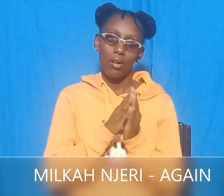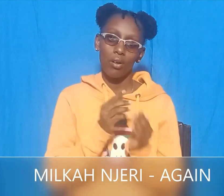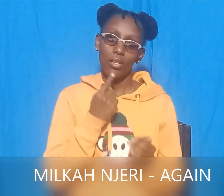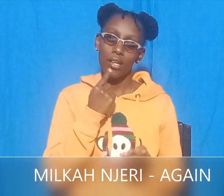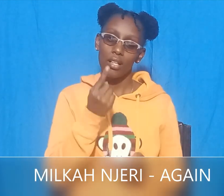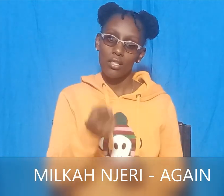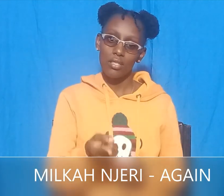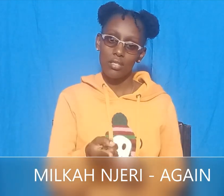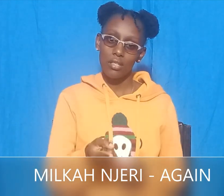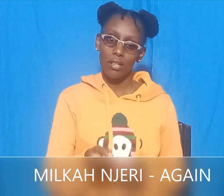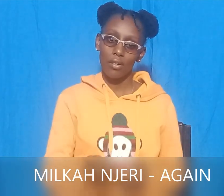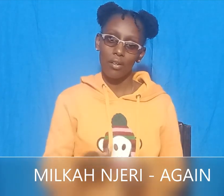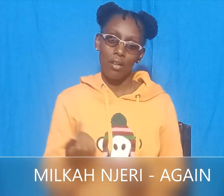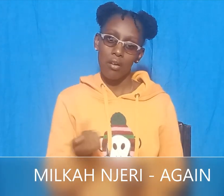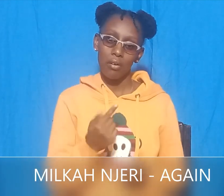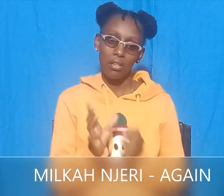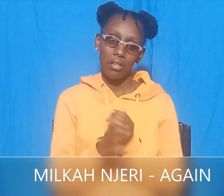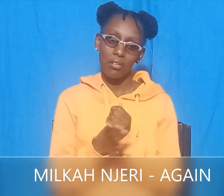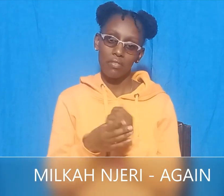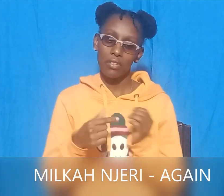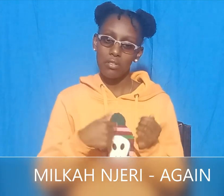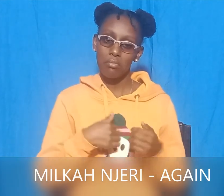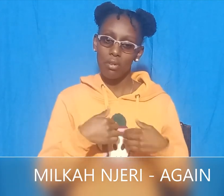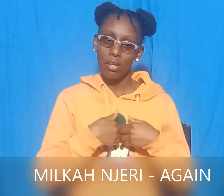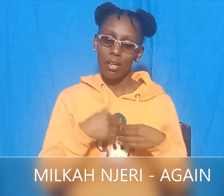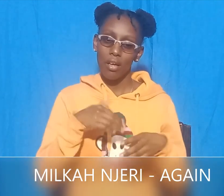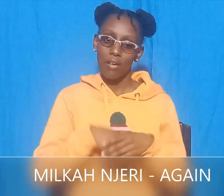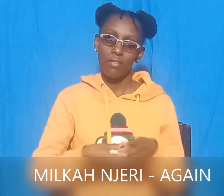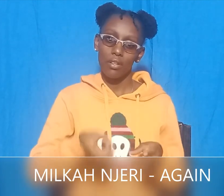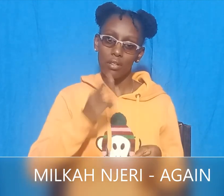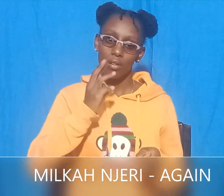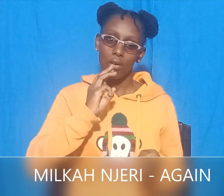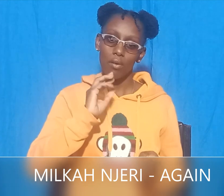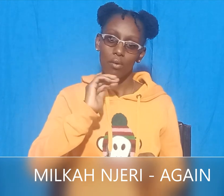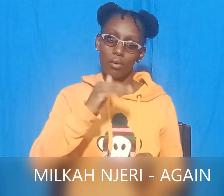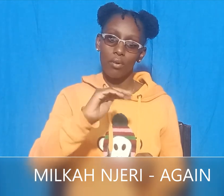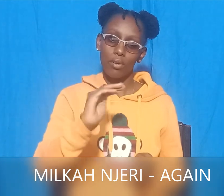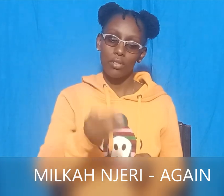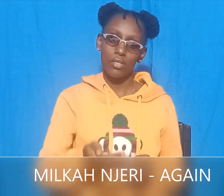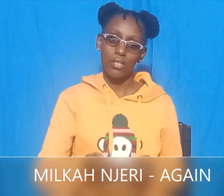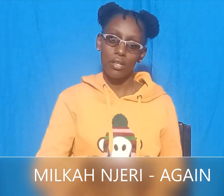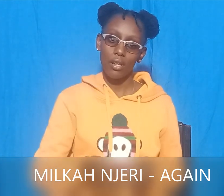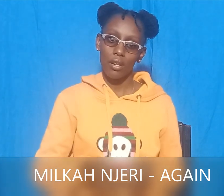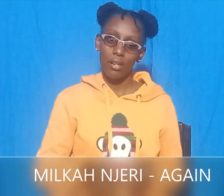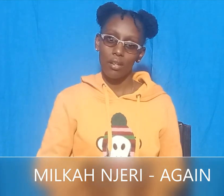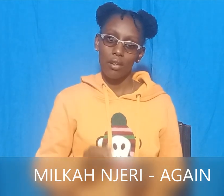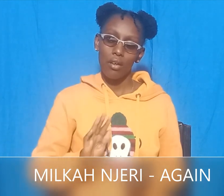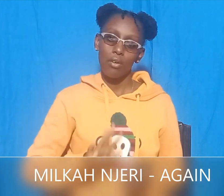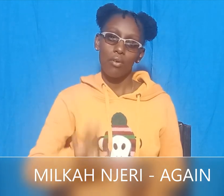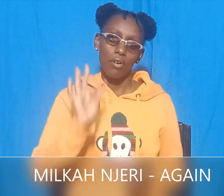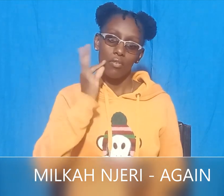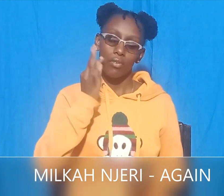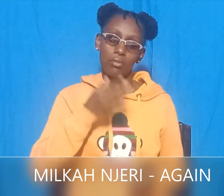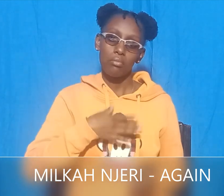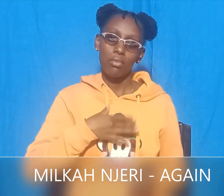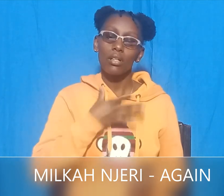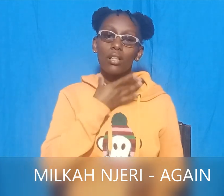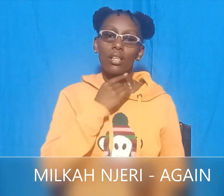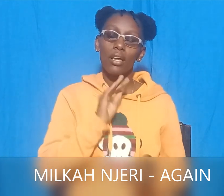I have only fish to eat in the ocean and I like your fruit very much. The